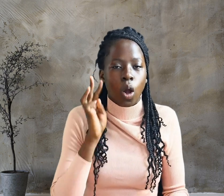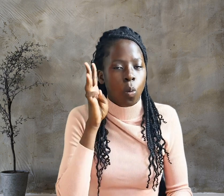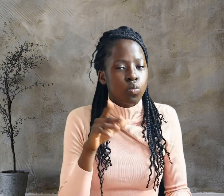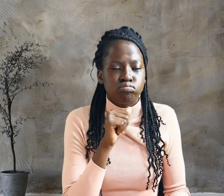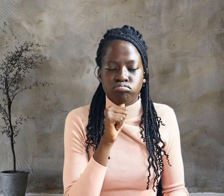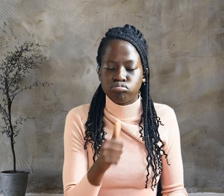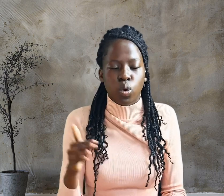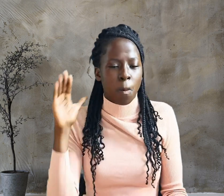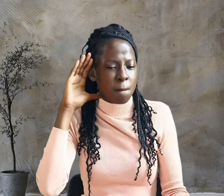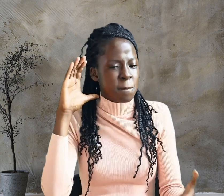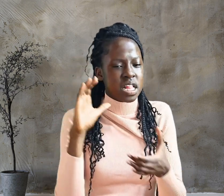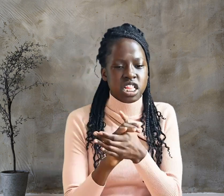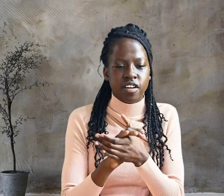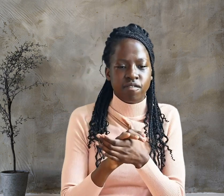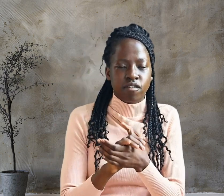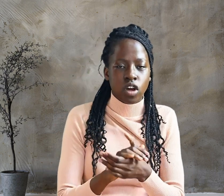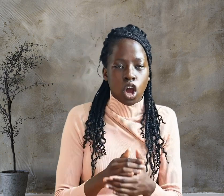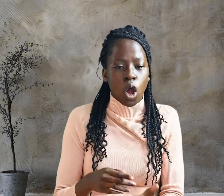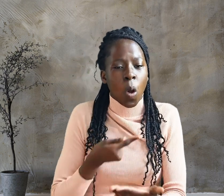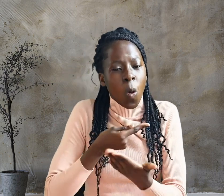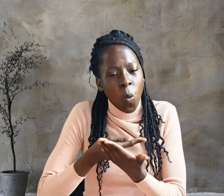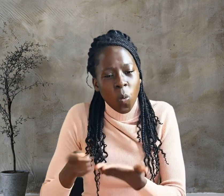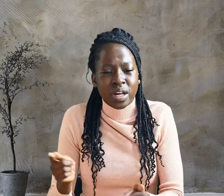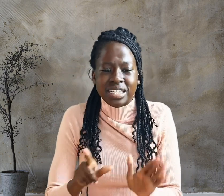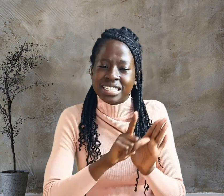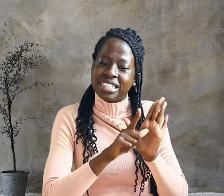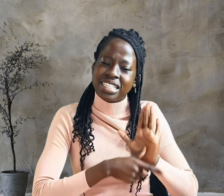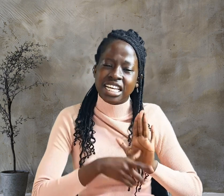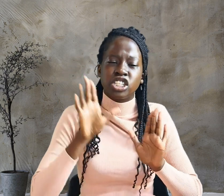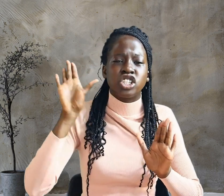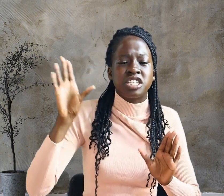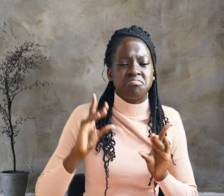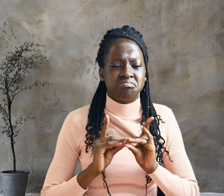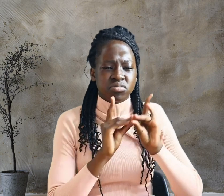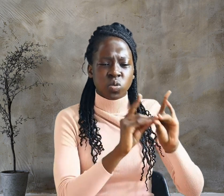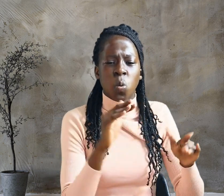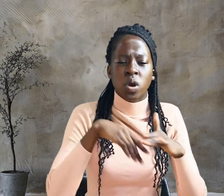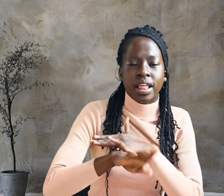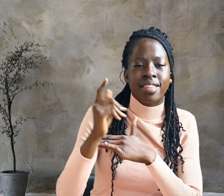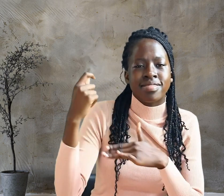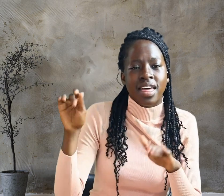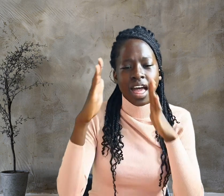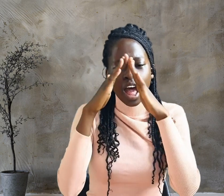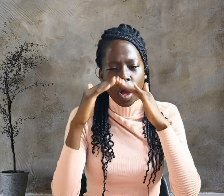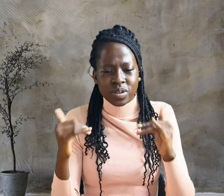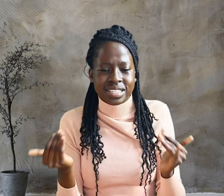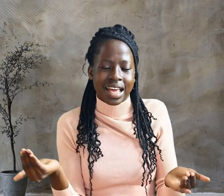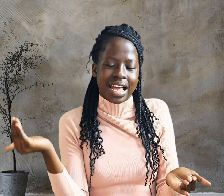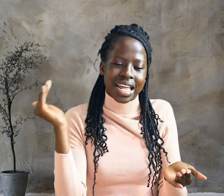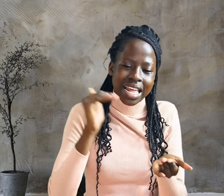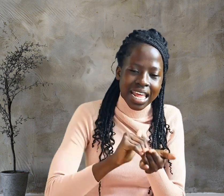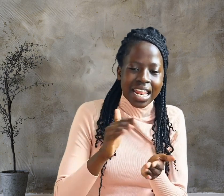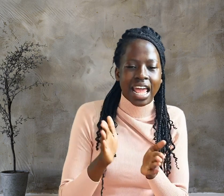A week later, his disciples were in the house again, And Thomas was with them.